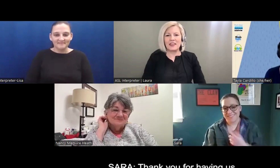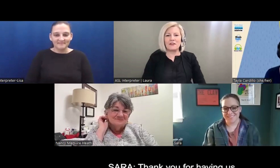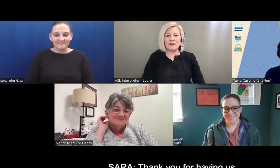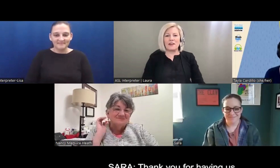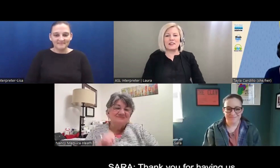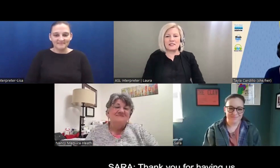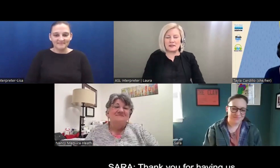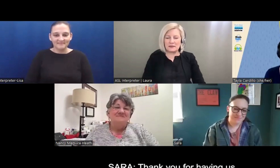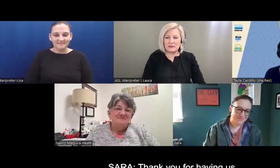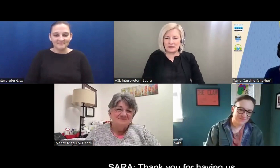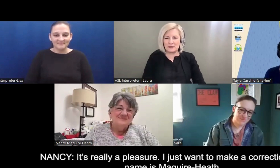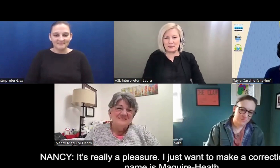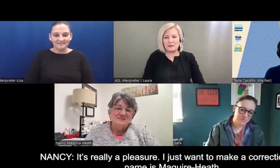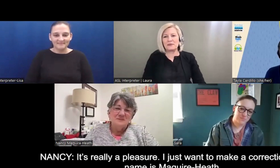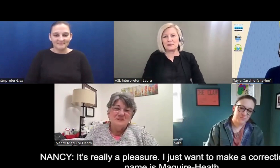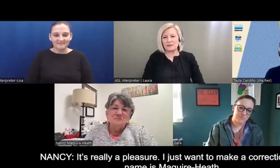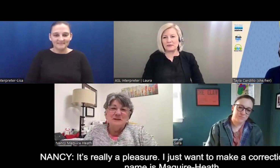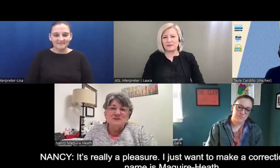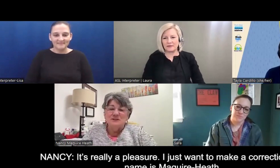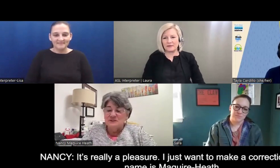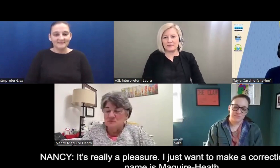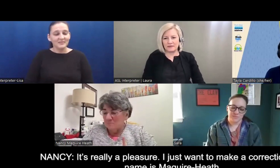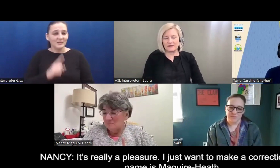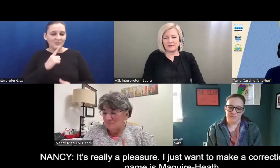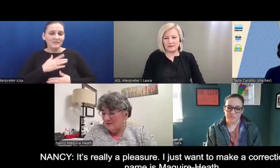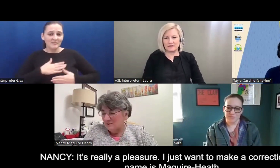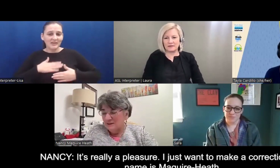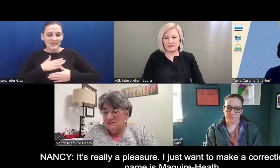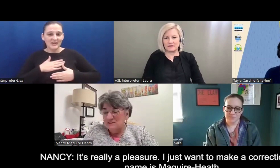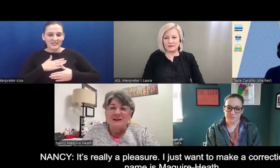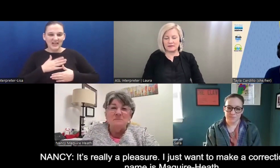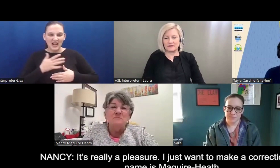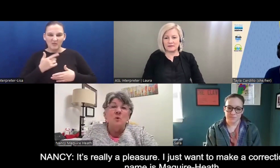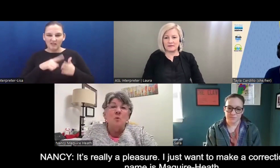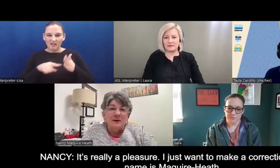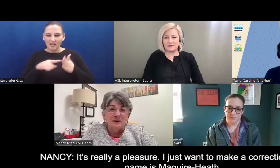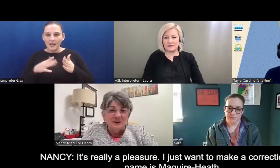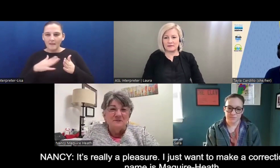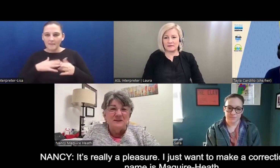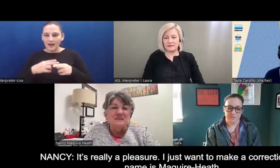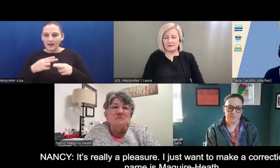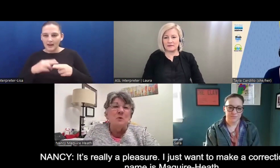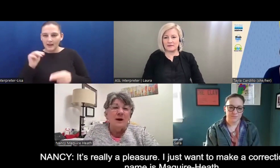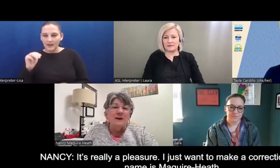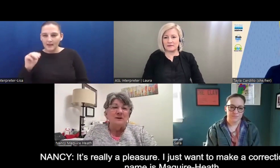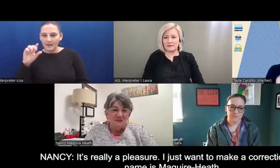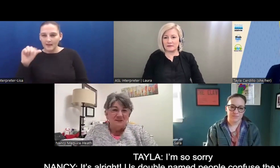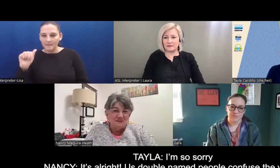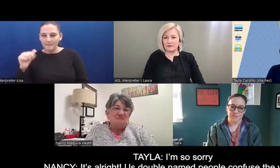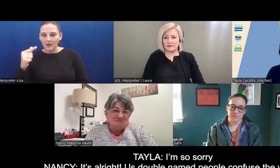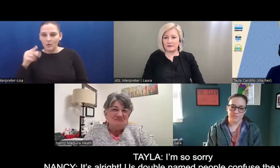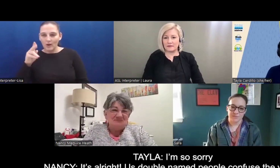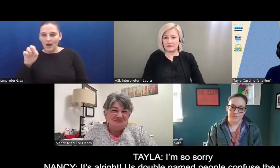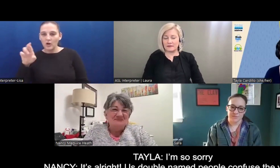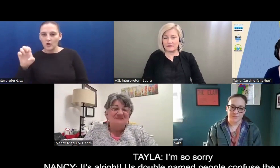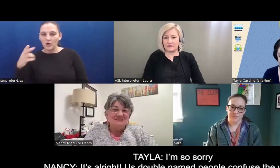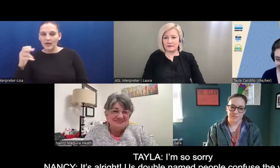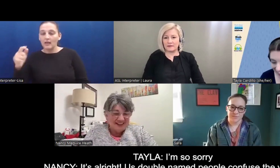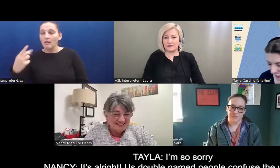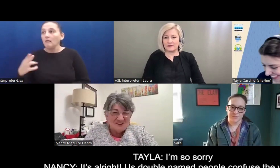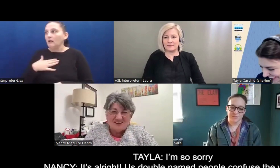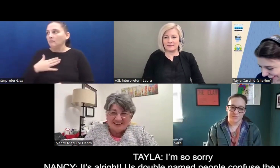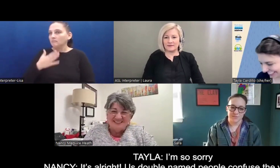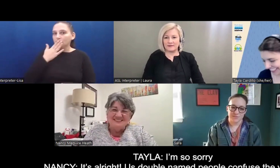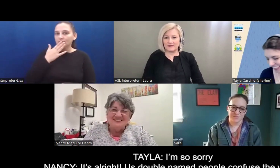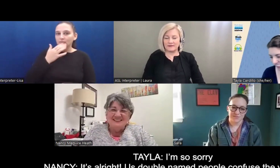Thank you for having us. It's really a pleasure. I just want to make a correction. My name is McGuire Heath, Nancy McGuire Heath. I'm so sorry.